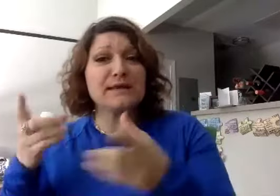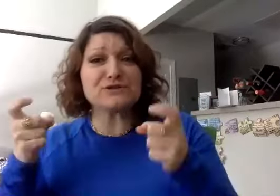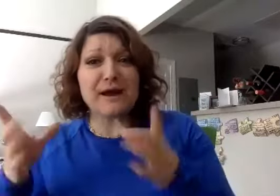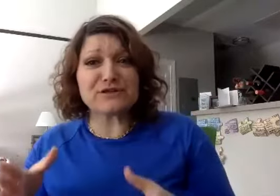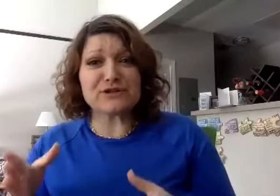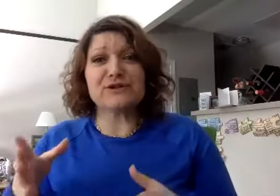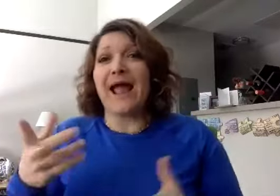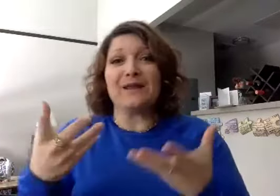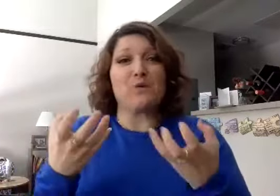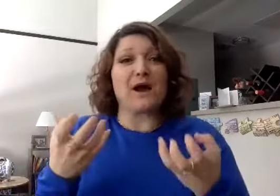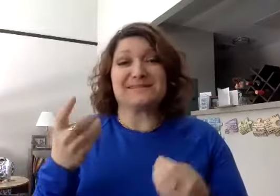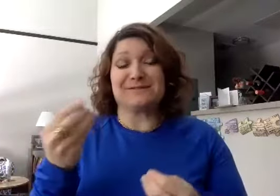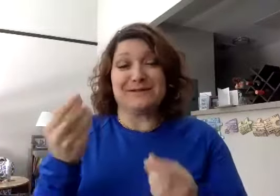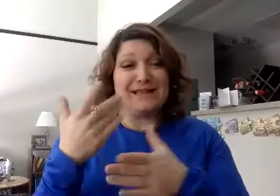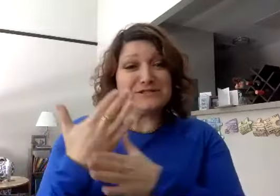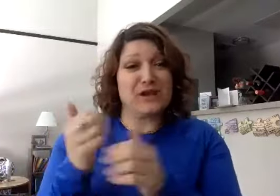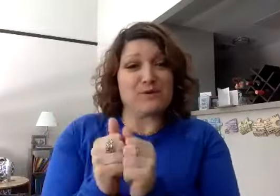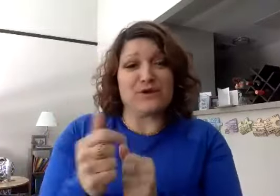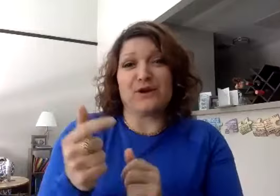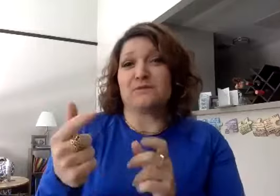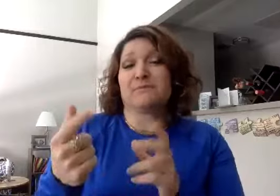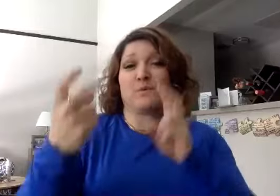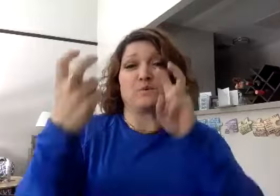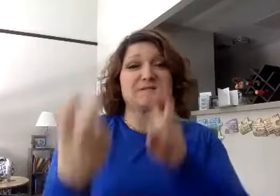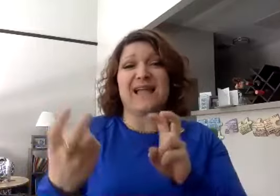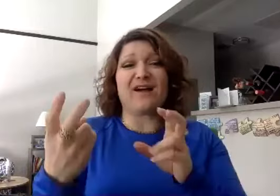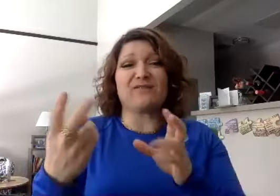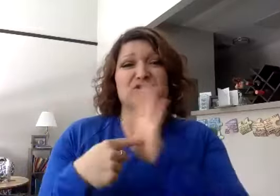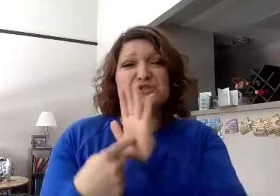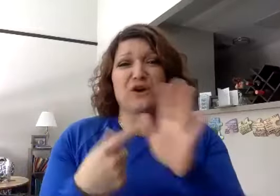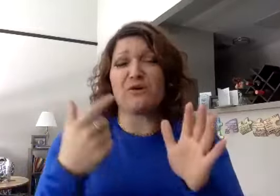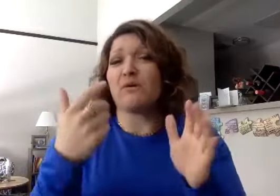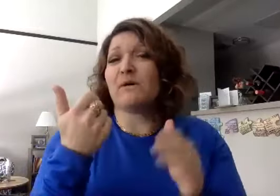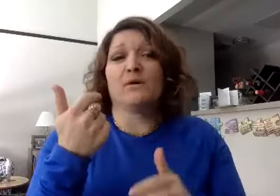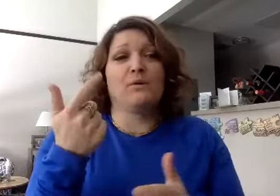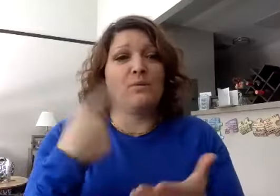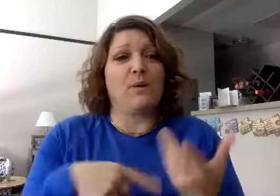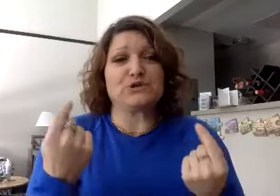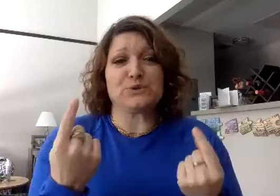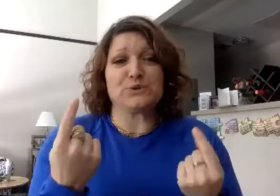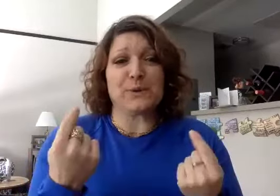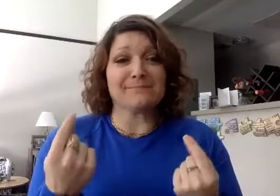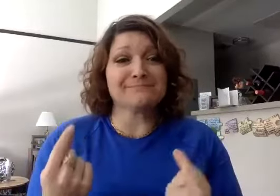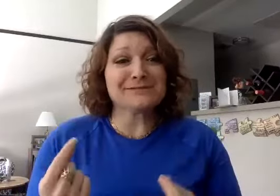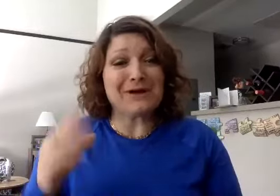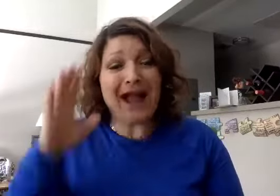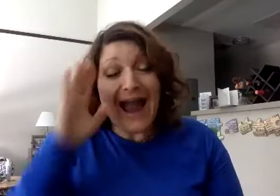director, and I wanted to, like, share with her, and we'll sit down to show what we're doing. So, hi,